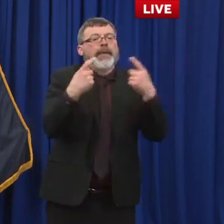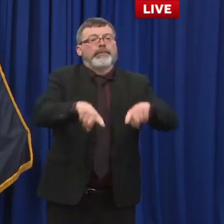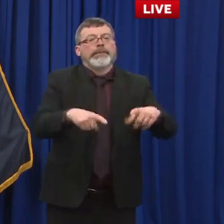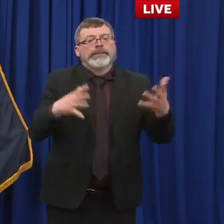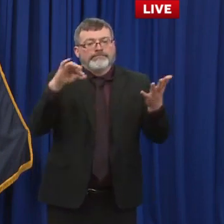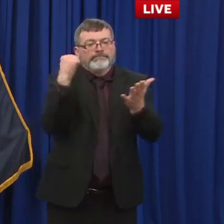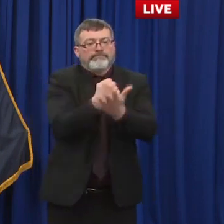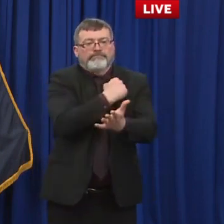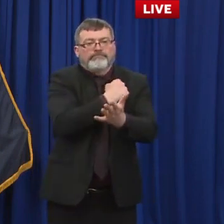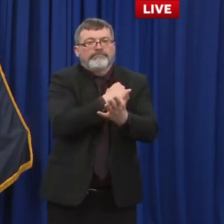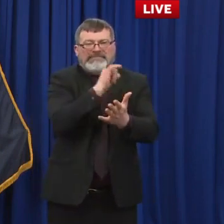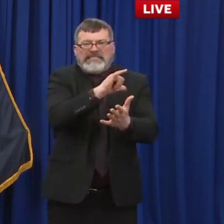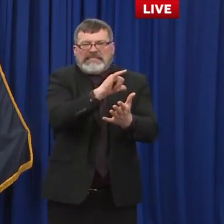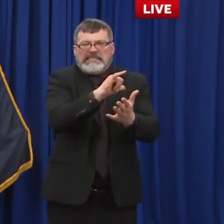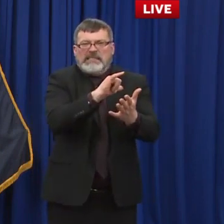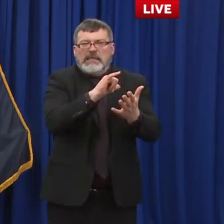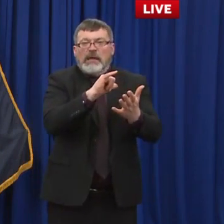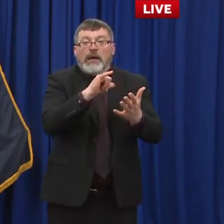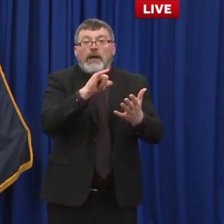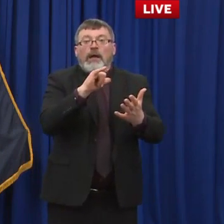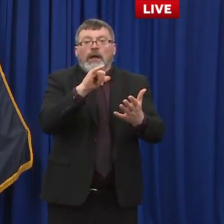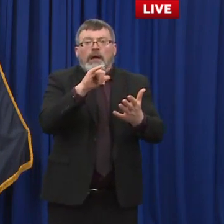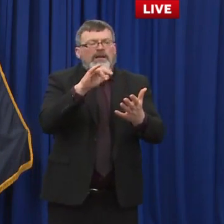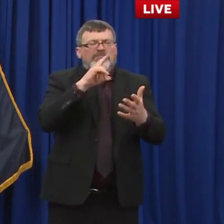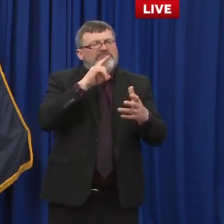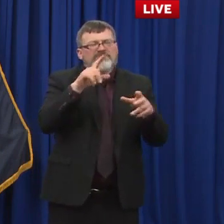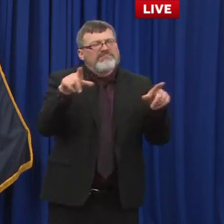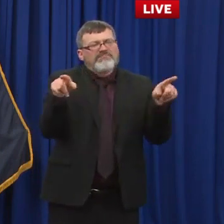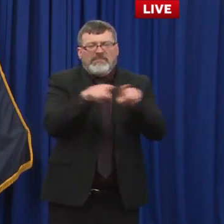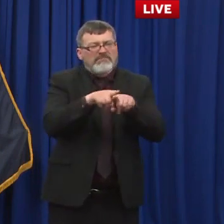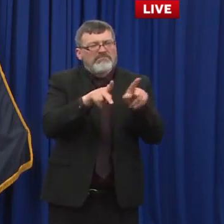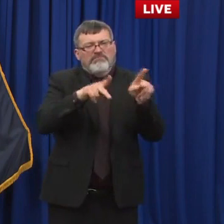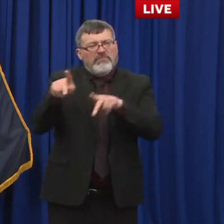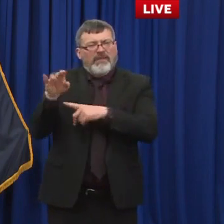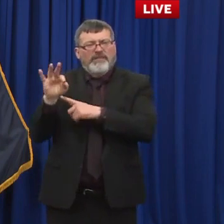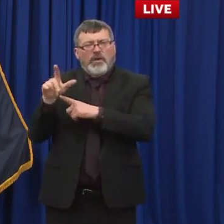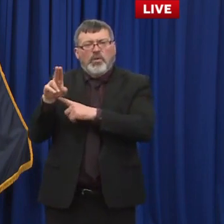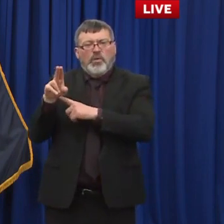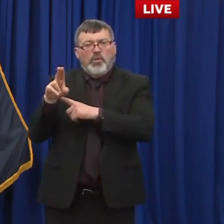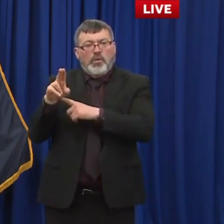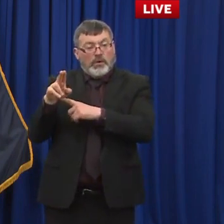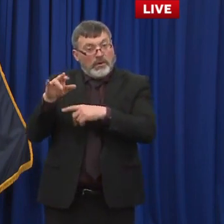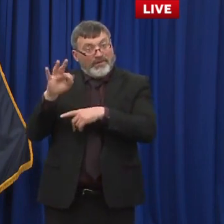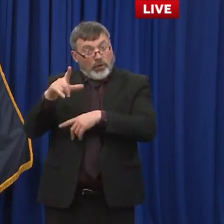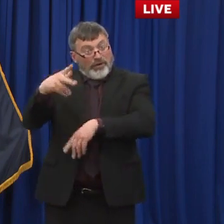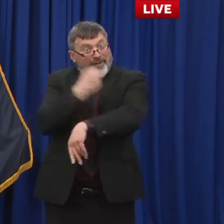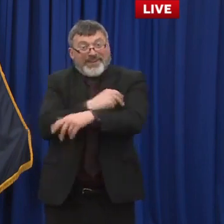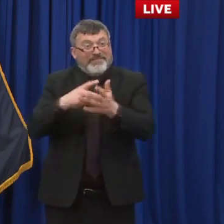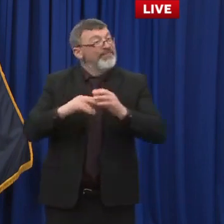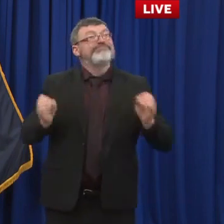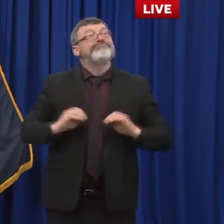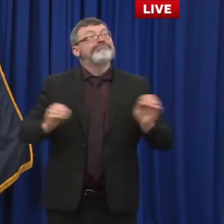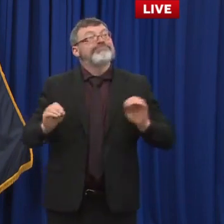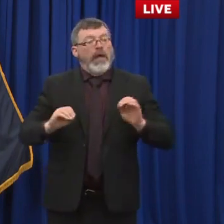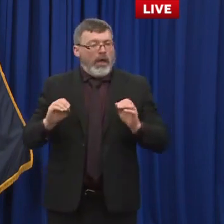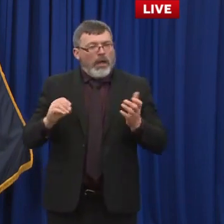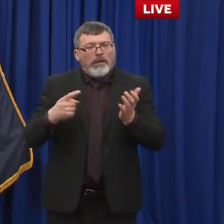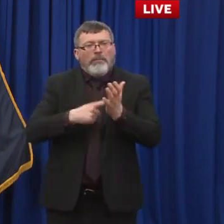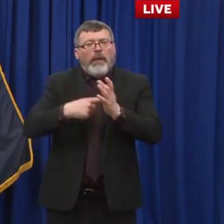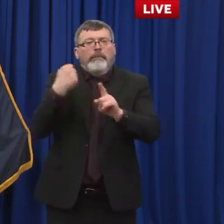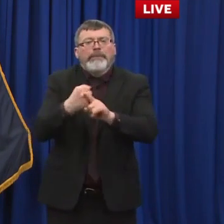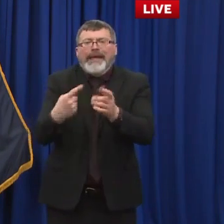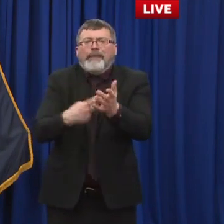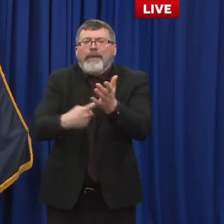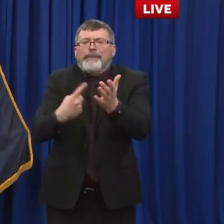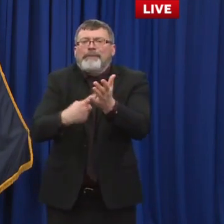might get a flu shot but still still get the flu we we heard a lot of stories like that this is even more viable than that which is the good news but folks